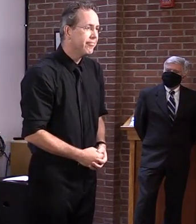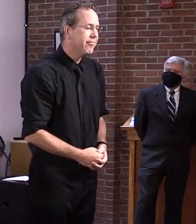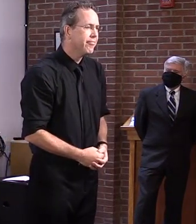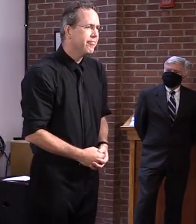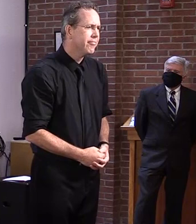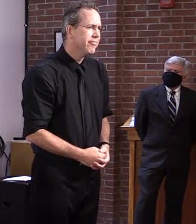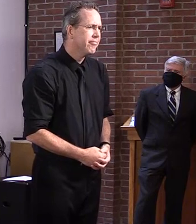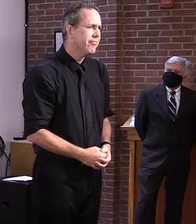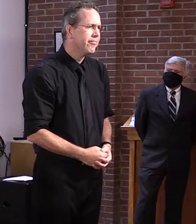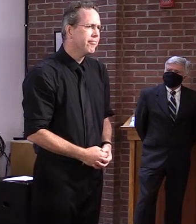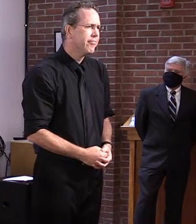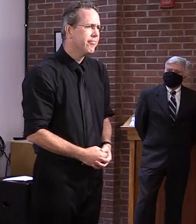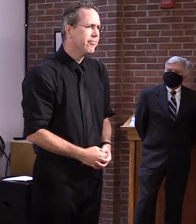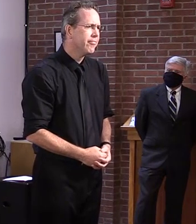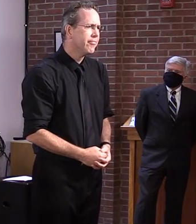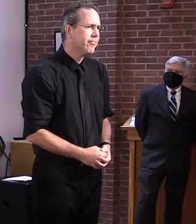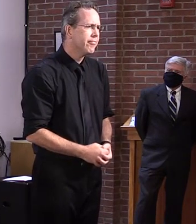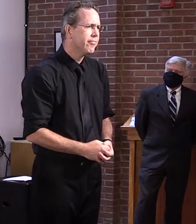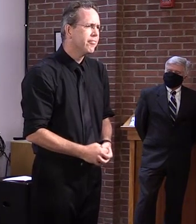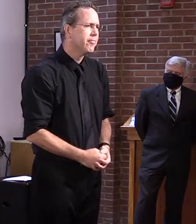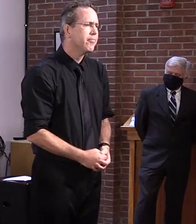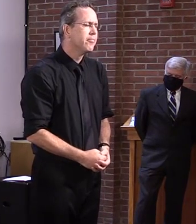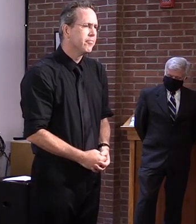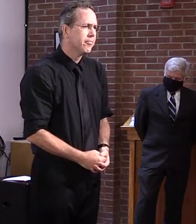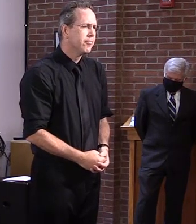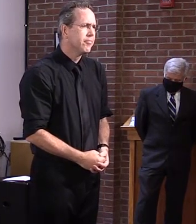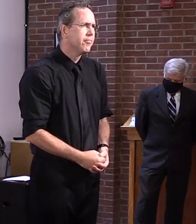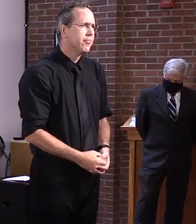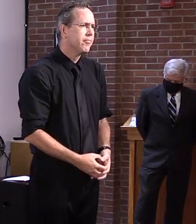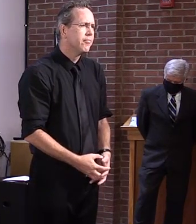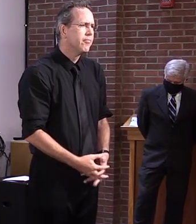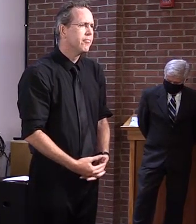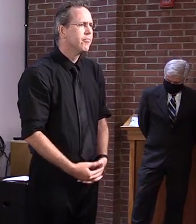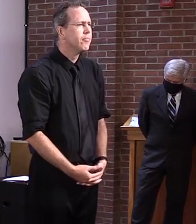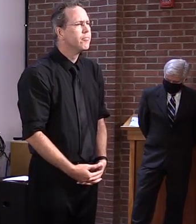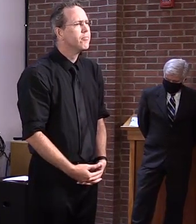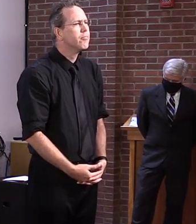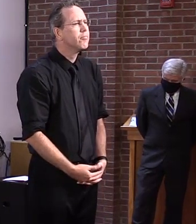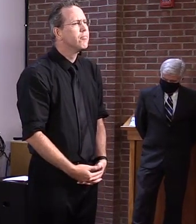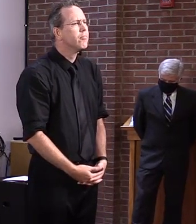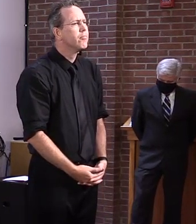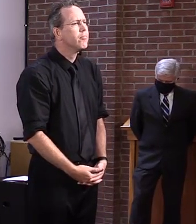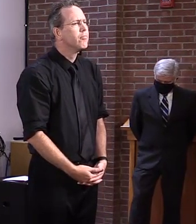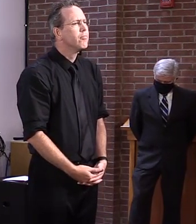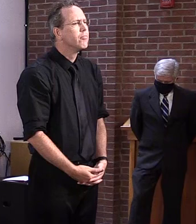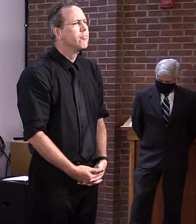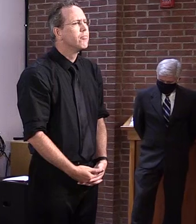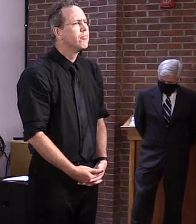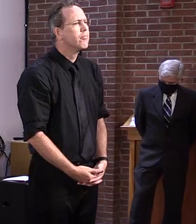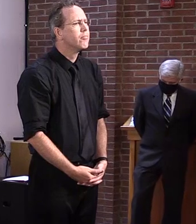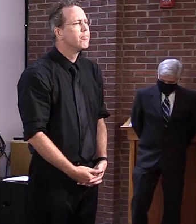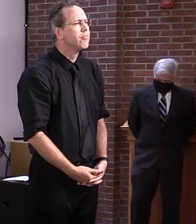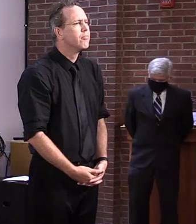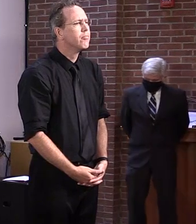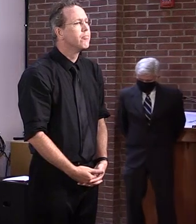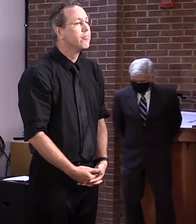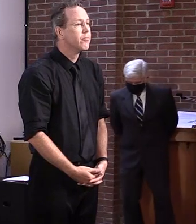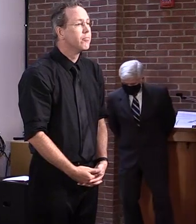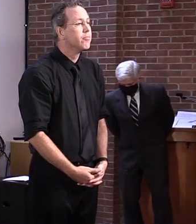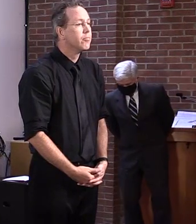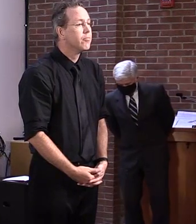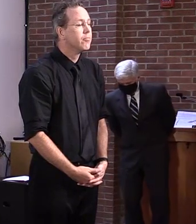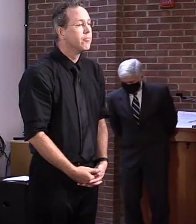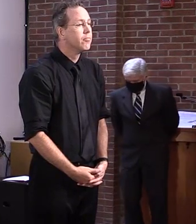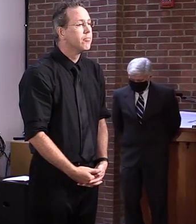uh, applied for a leave of absence. So these are positions that would be difficult to, uh, to recover